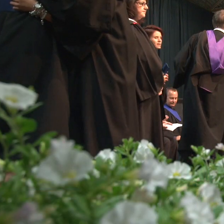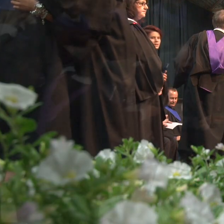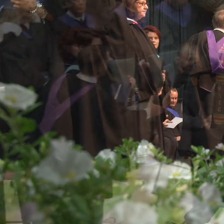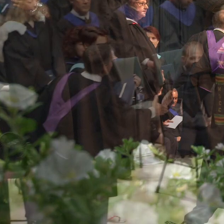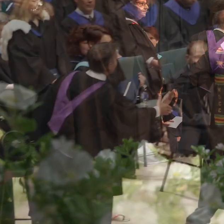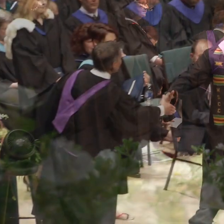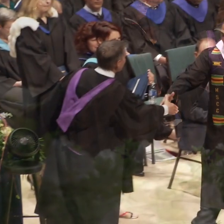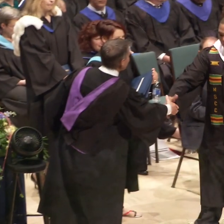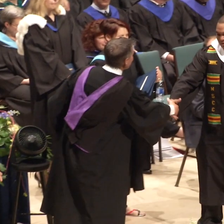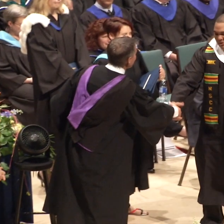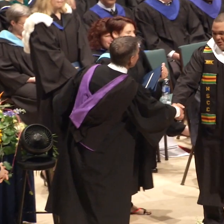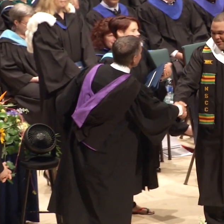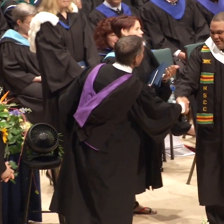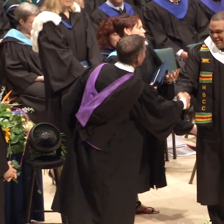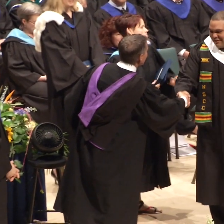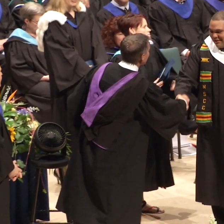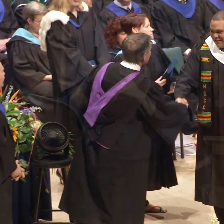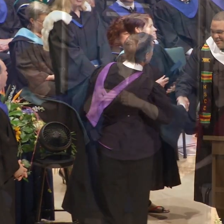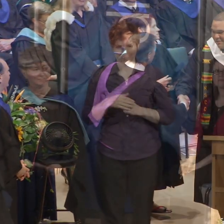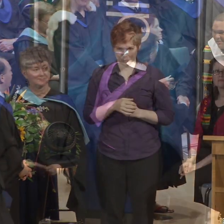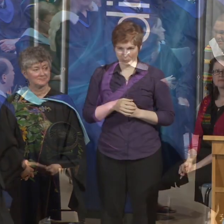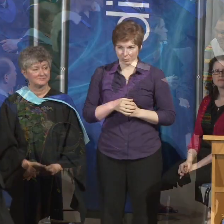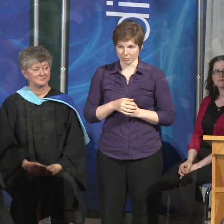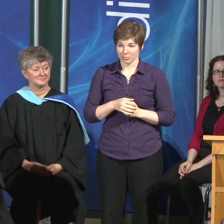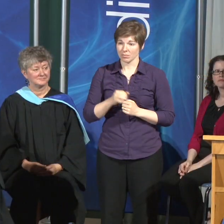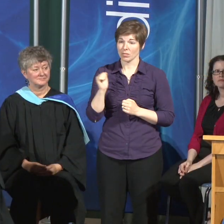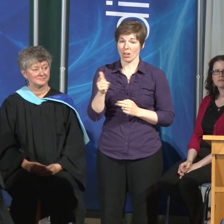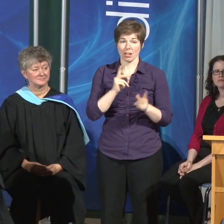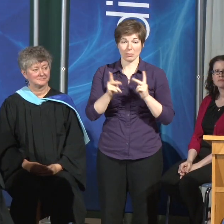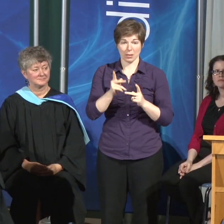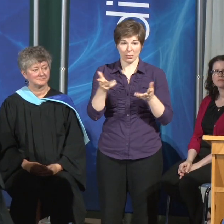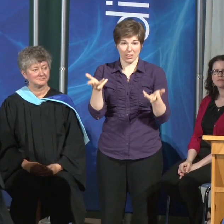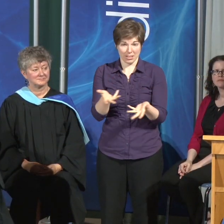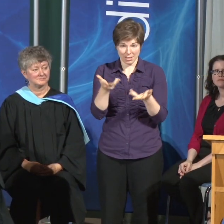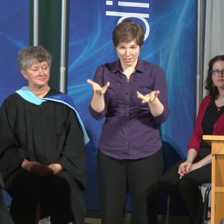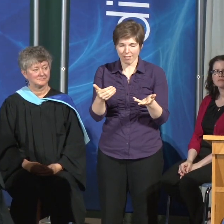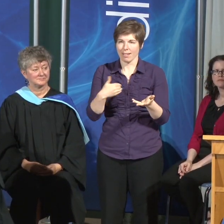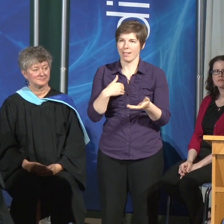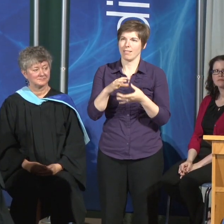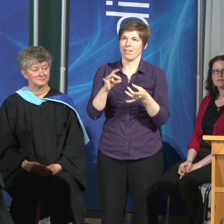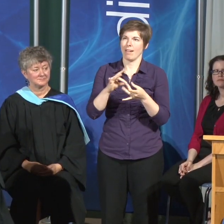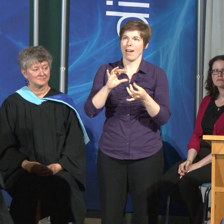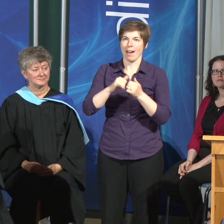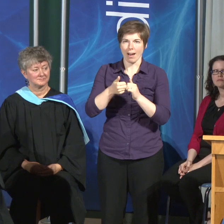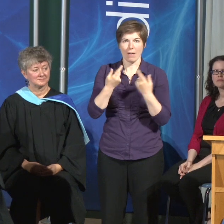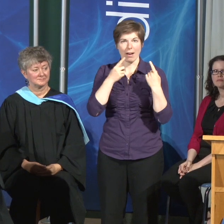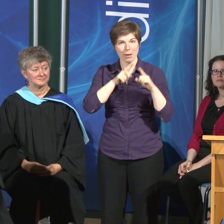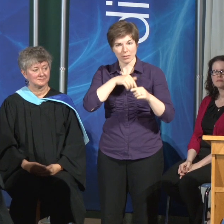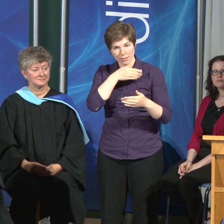Everyone in this room has a story about what brought them here and what carried them through the long road to graduation.